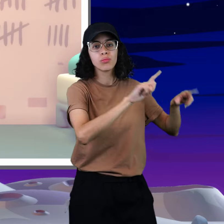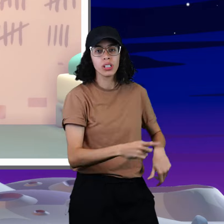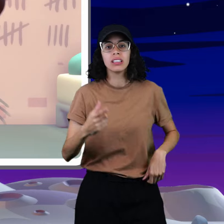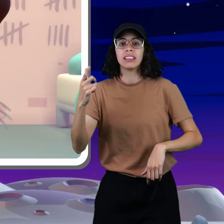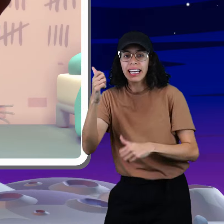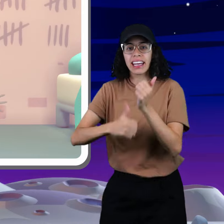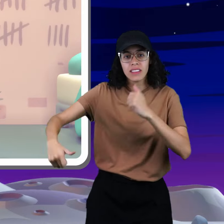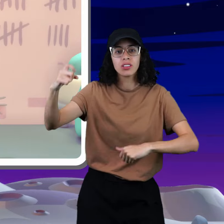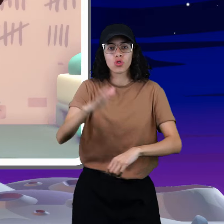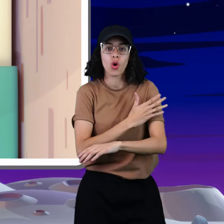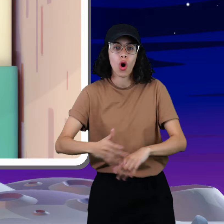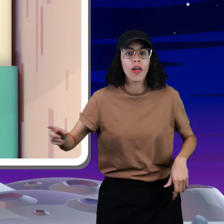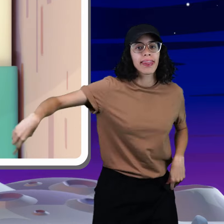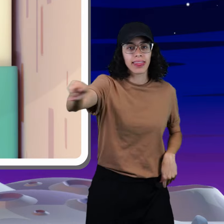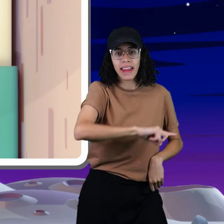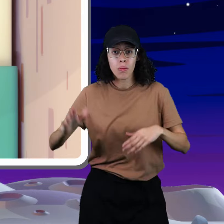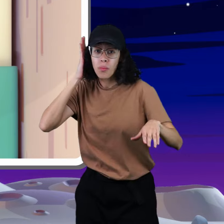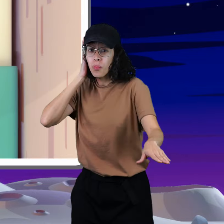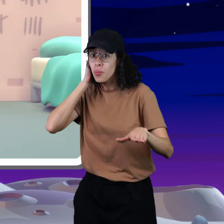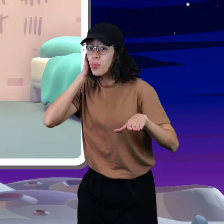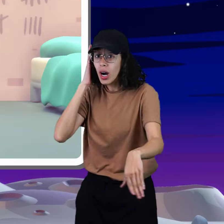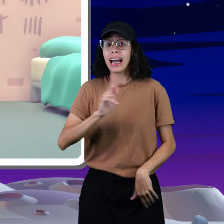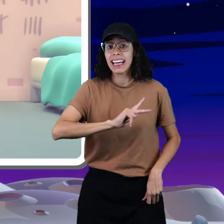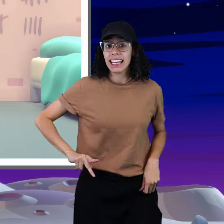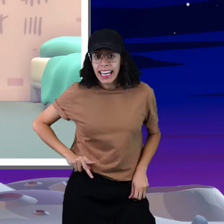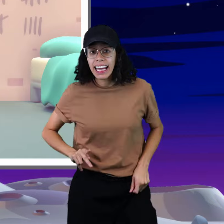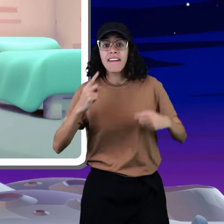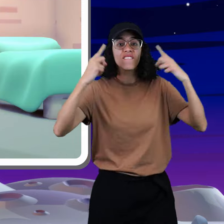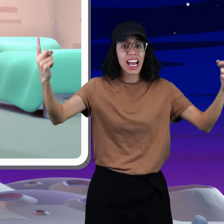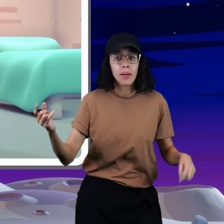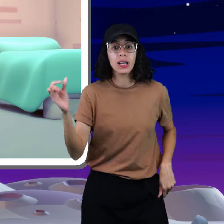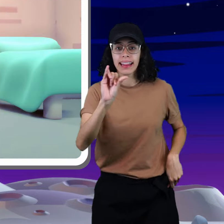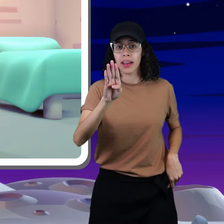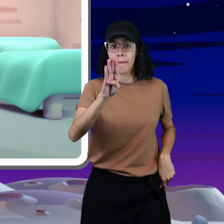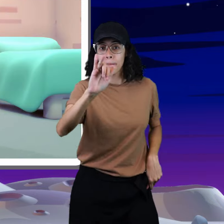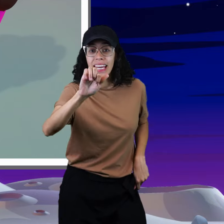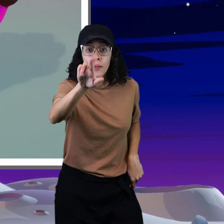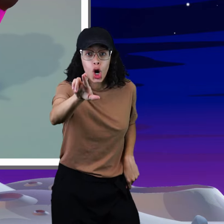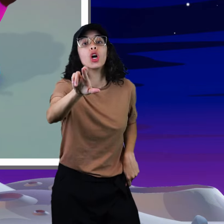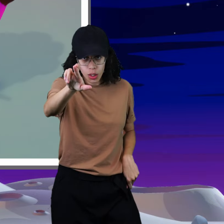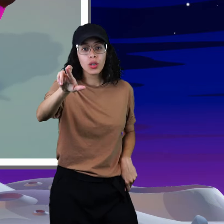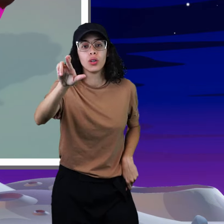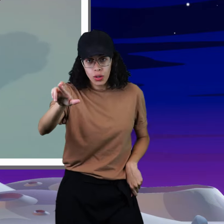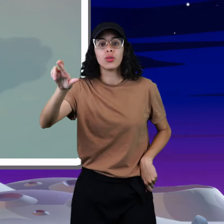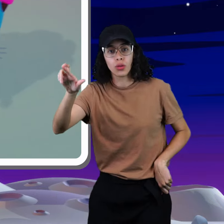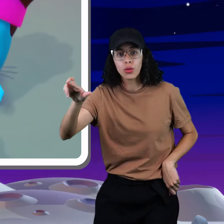like one, we're naked now, tell the rap king I don't see ya, uh, and my pops all like beaver, uh, I don't like nervous, I'm queer, uh, but these strong moolies like me to ya, yeah,